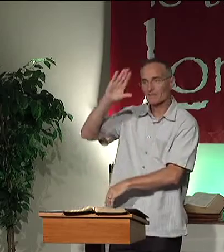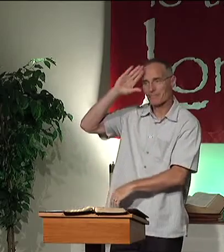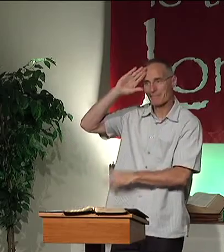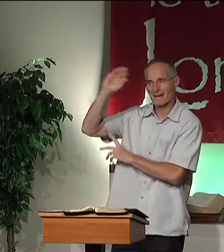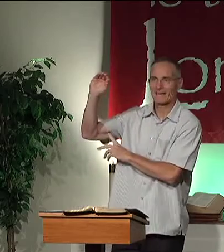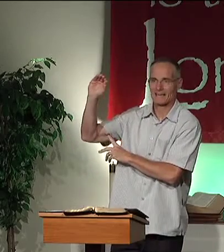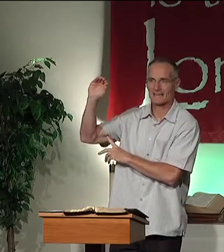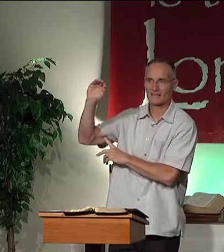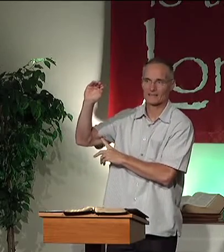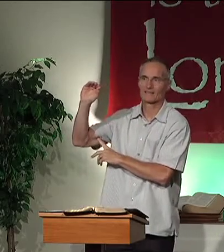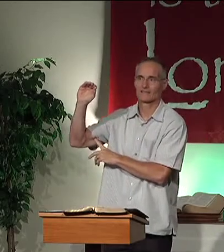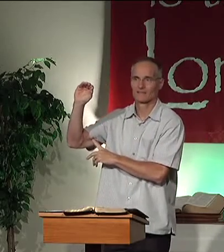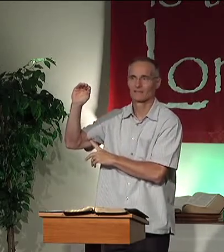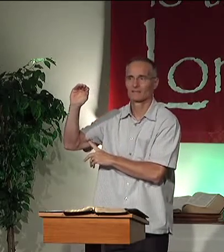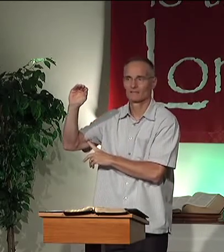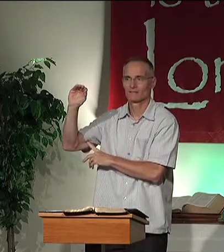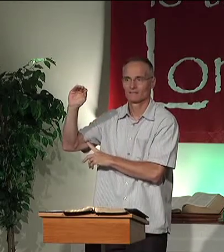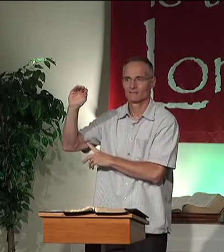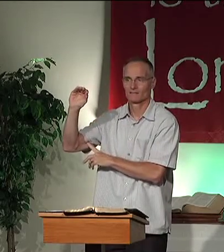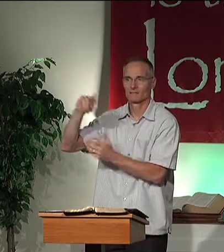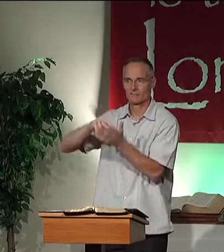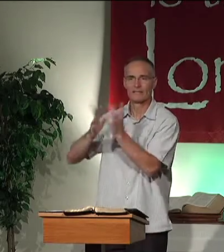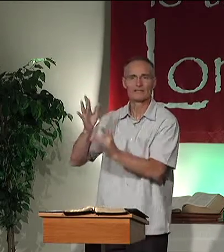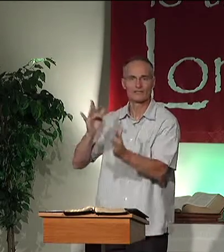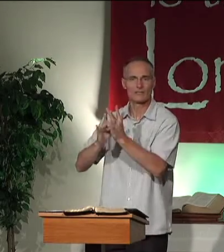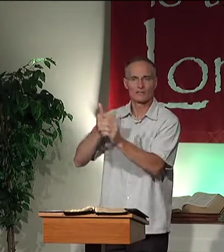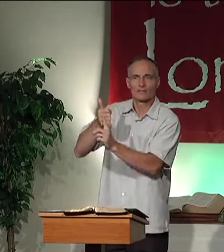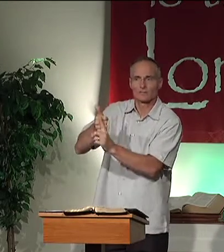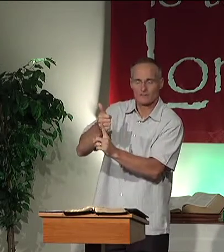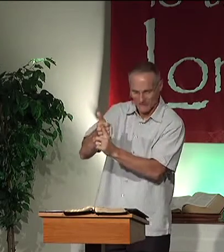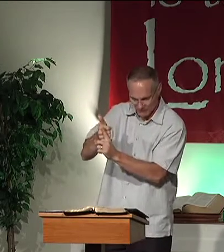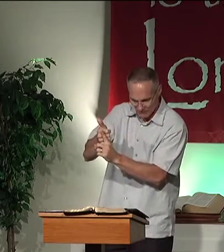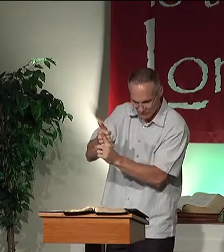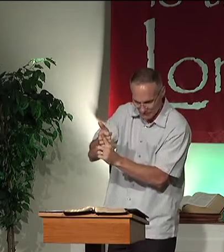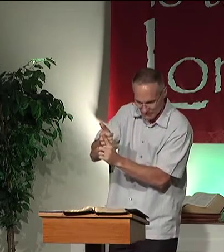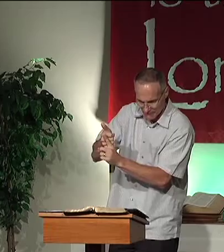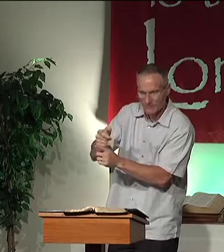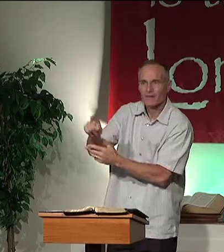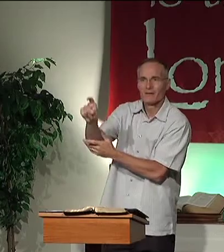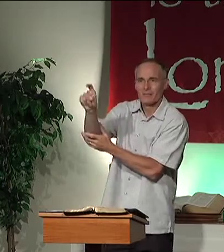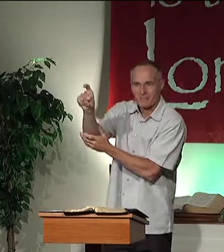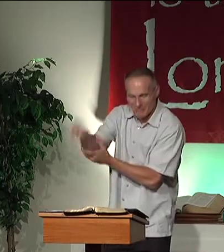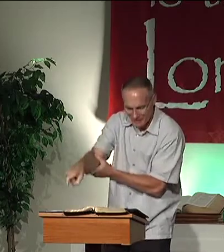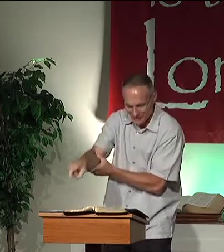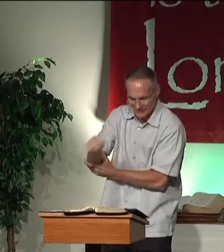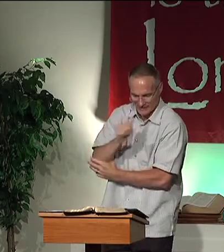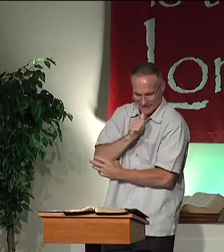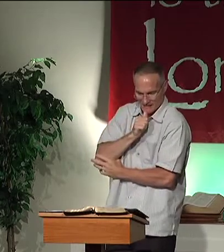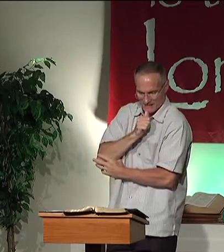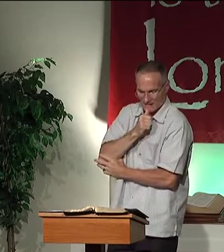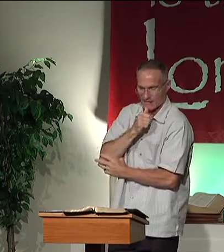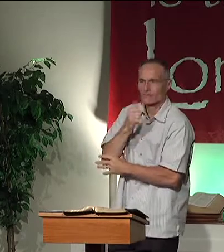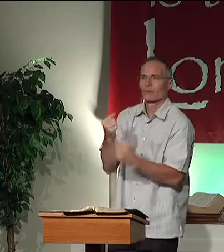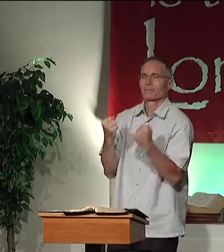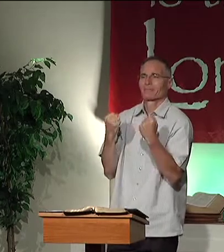The son of man, meaning Jesus himself, must suffer